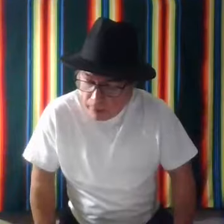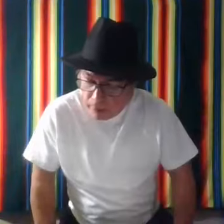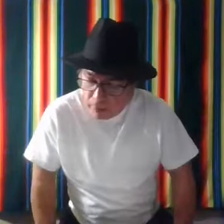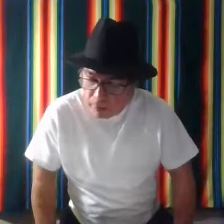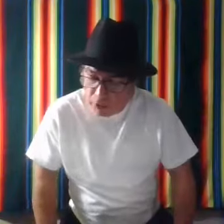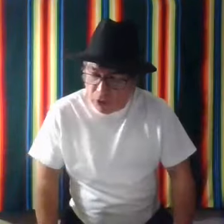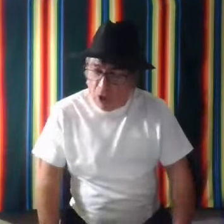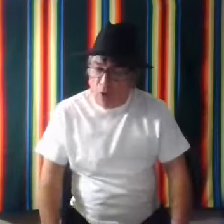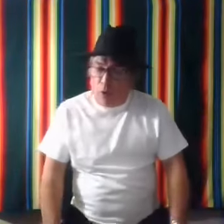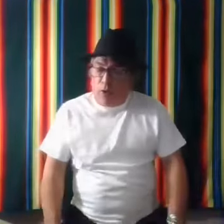To go.